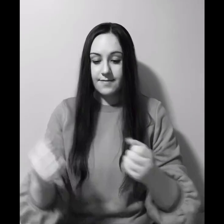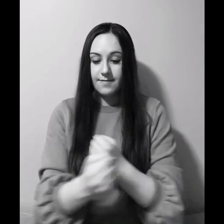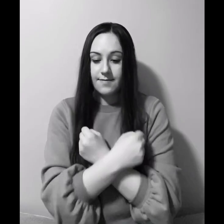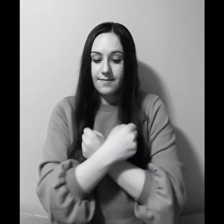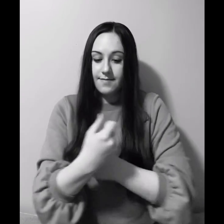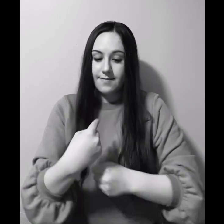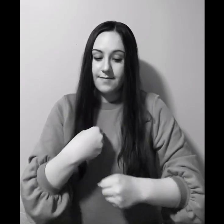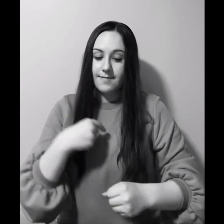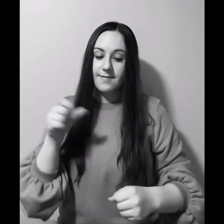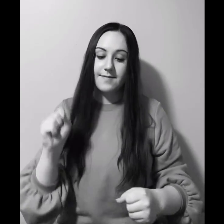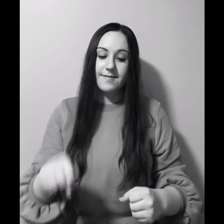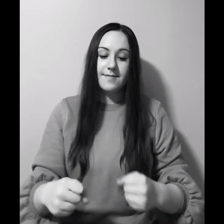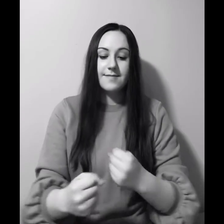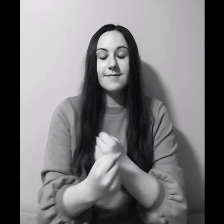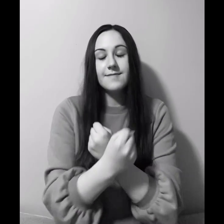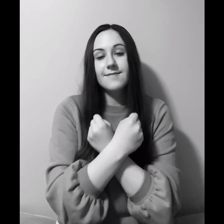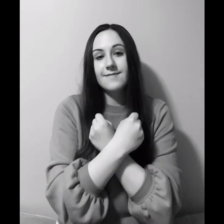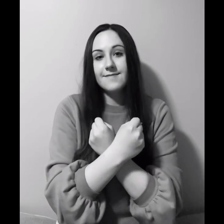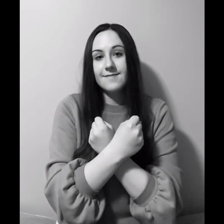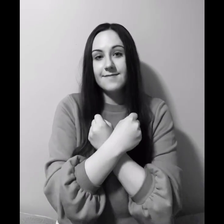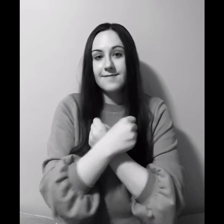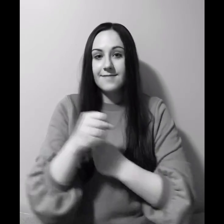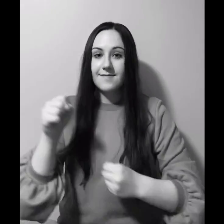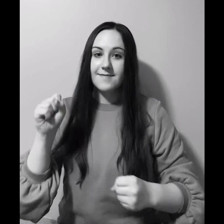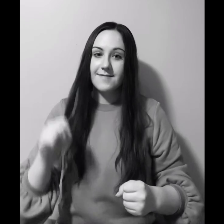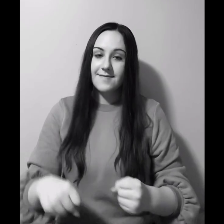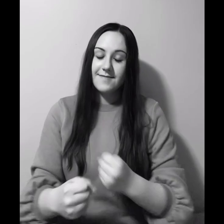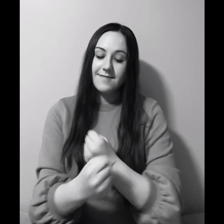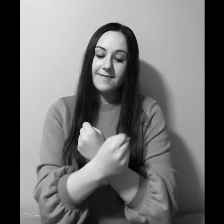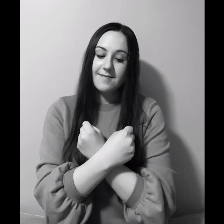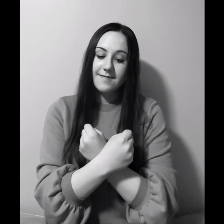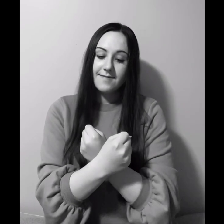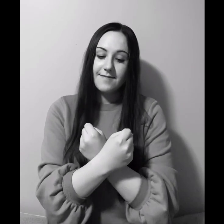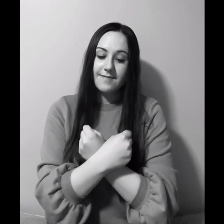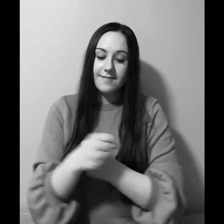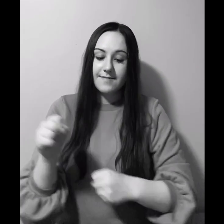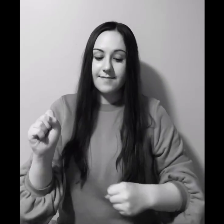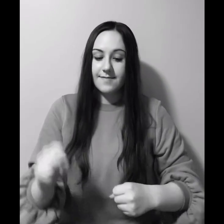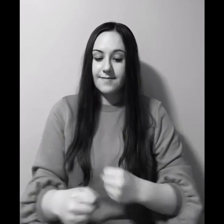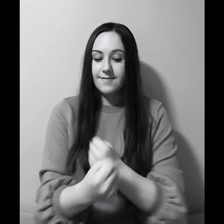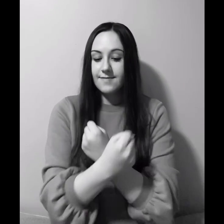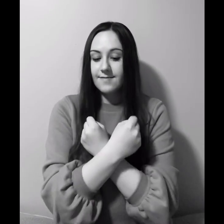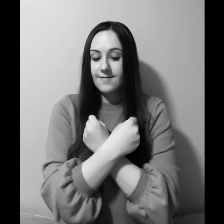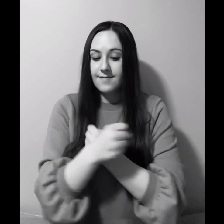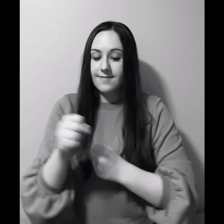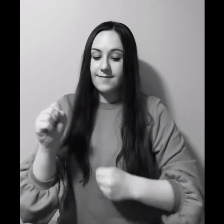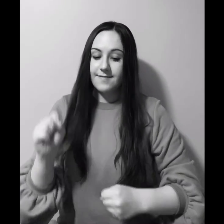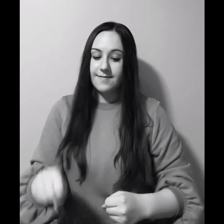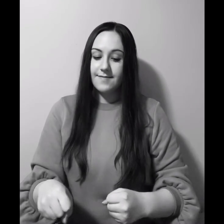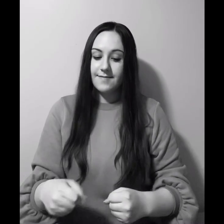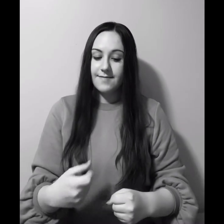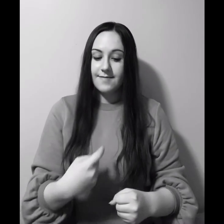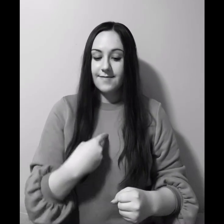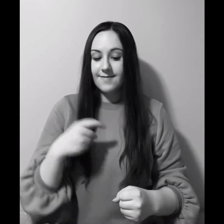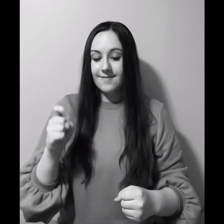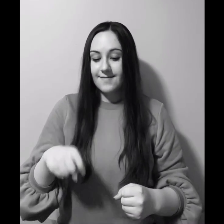to love me To love, love you To love, love you To love you I